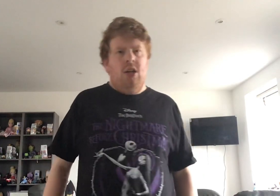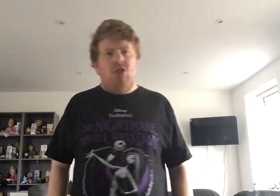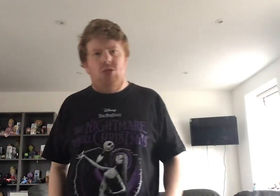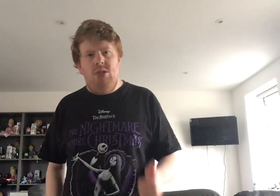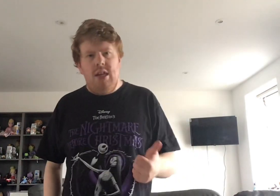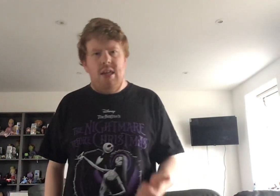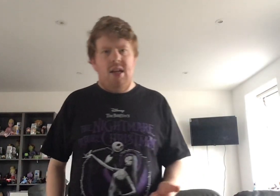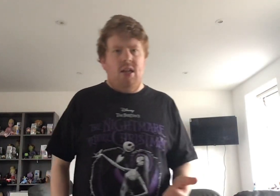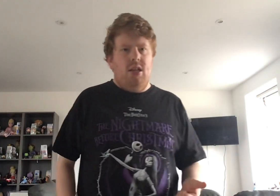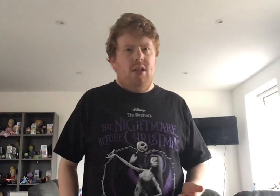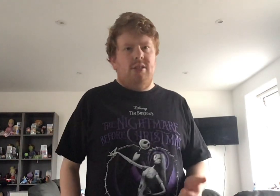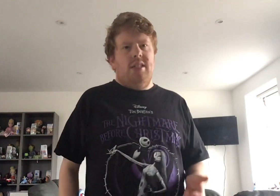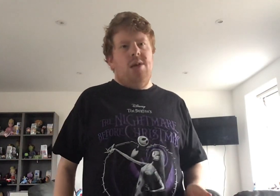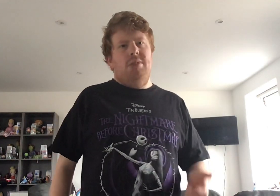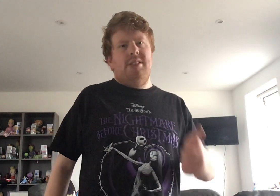Doodly's name is